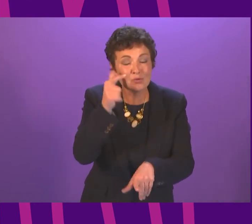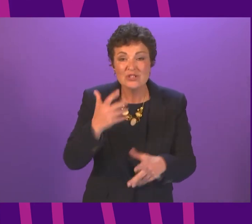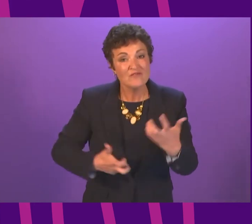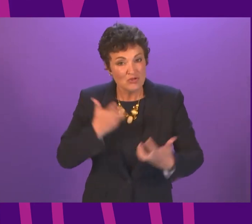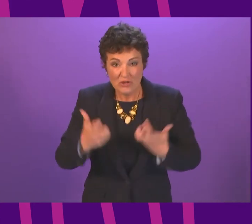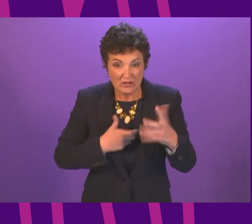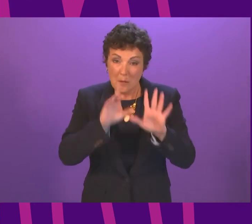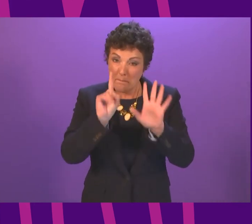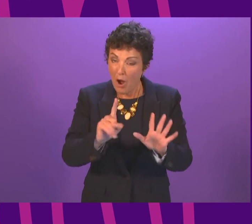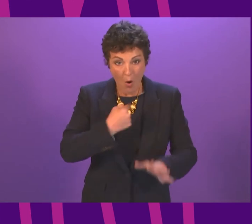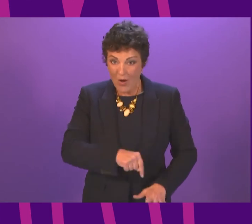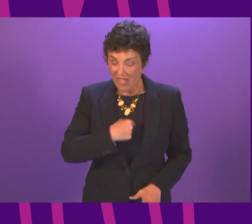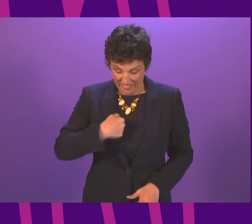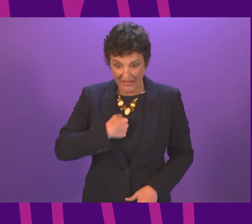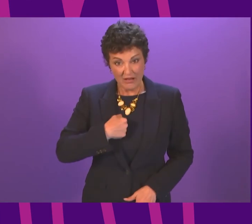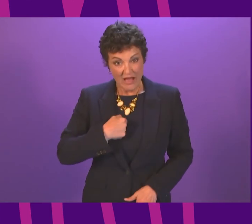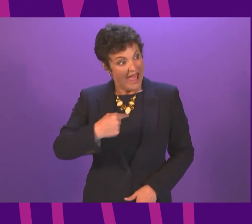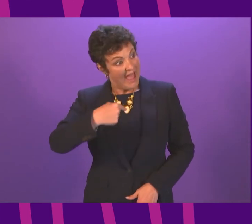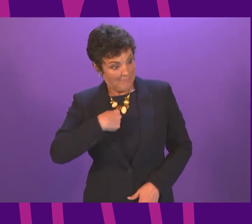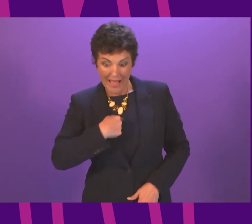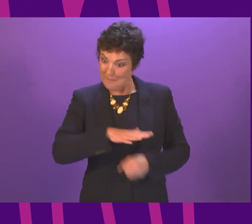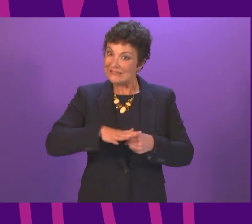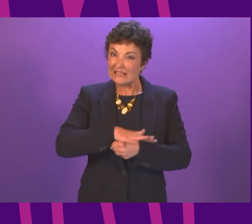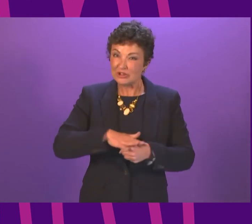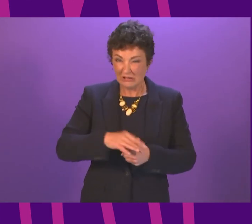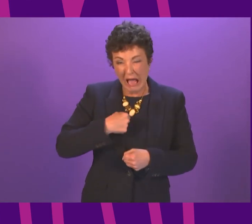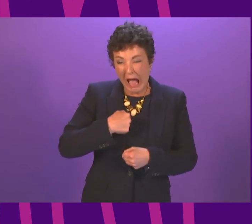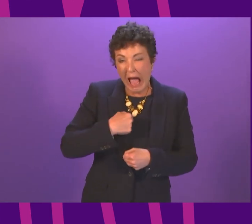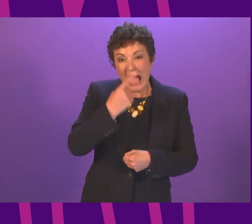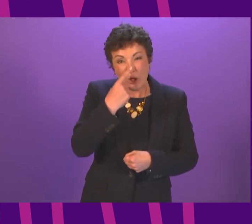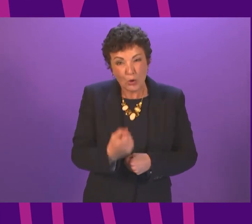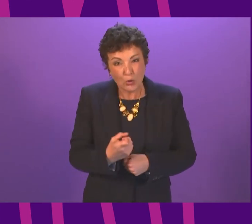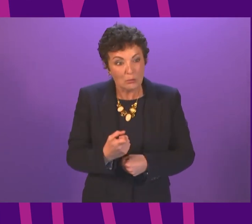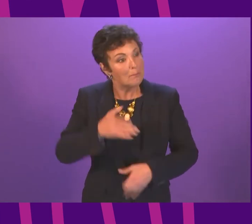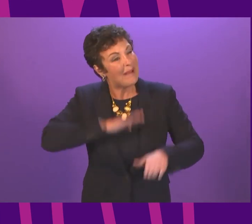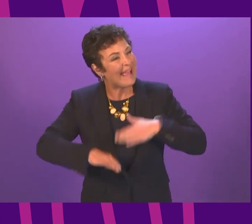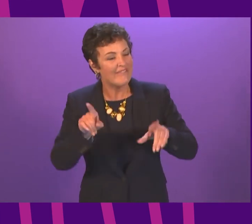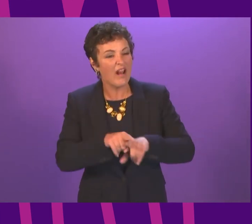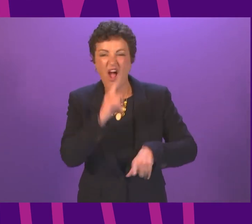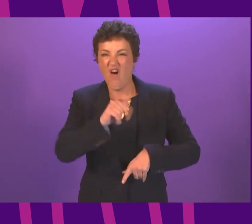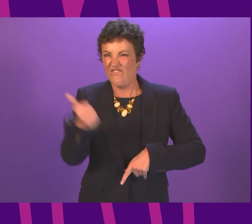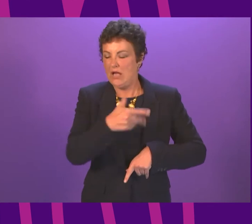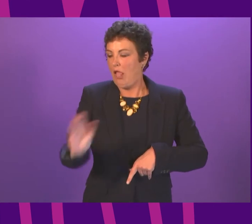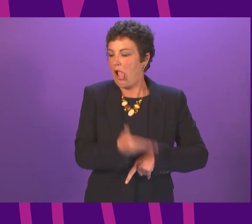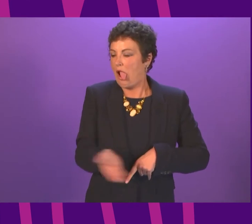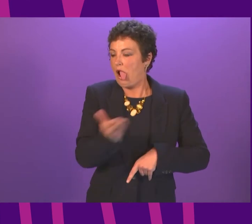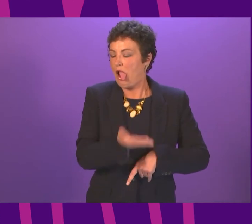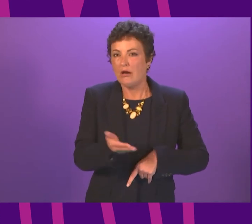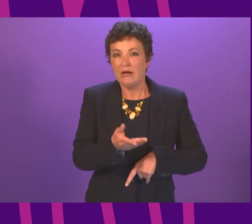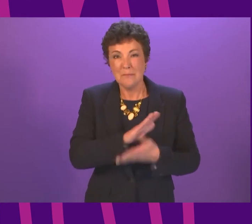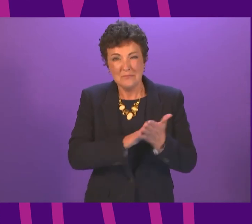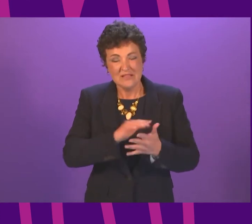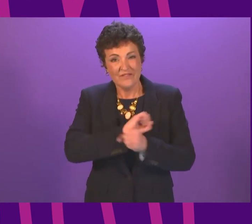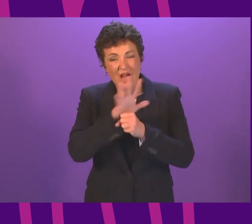worst thing somebody in my position could do for businesses and for individuals is to act in a way that allows this virus to take over